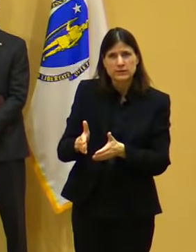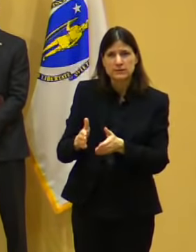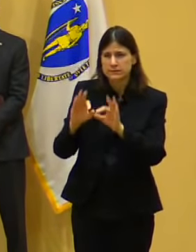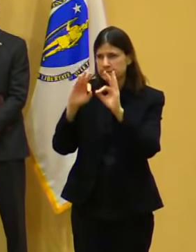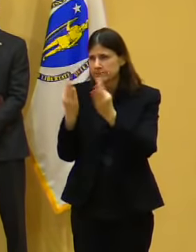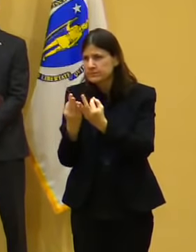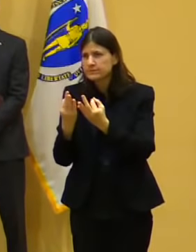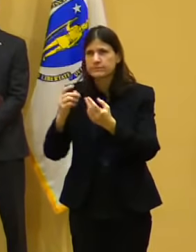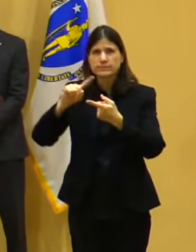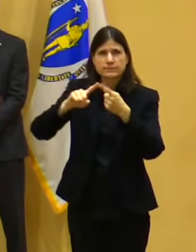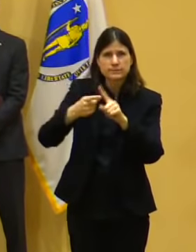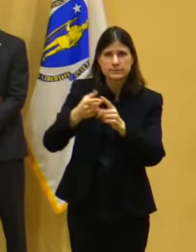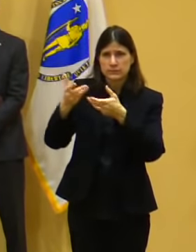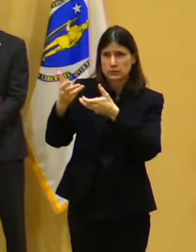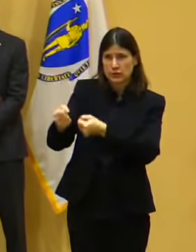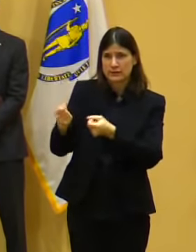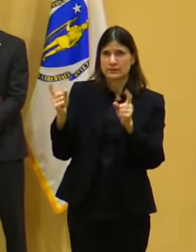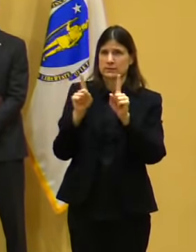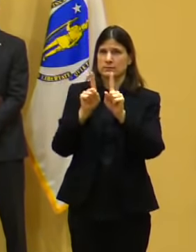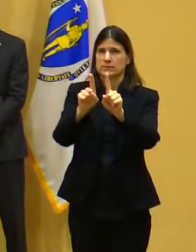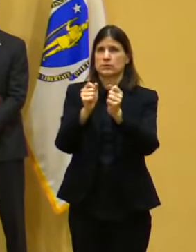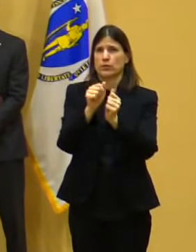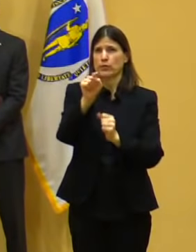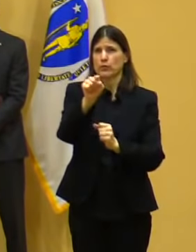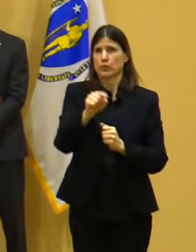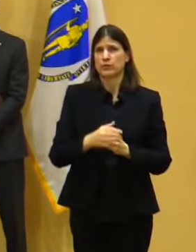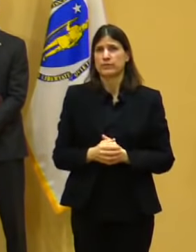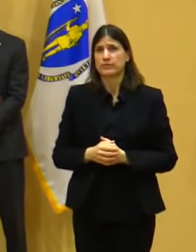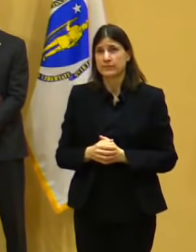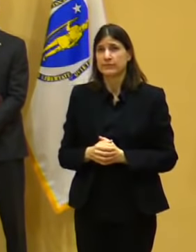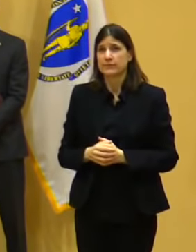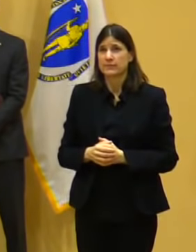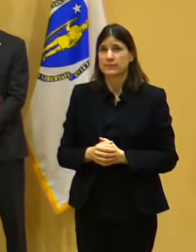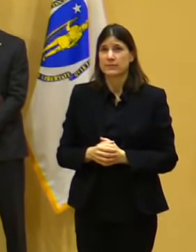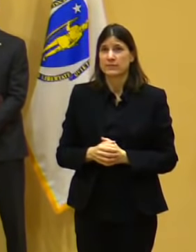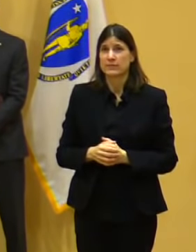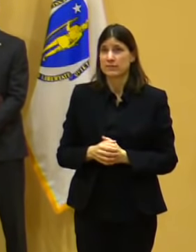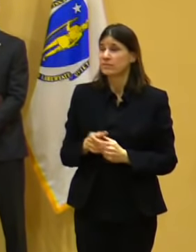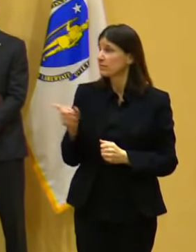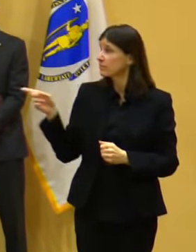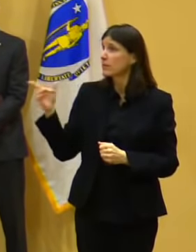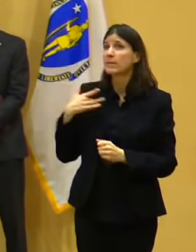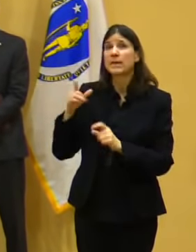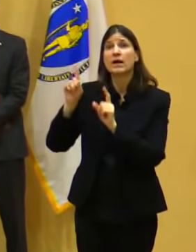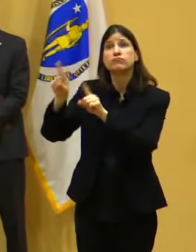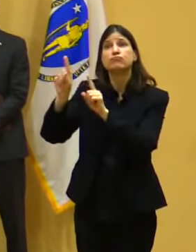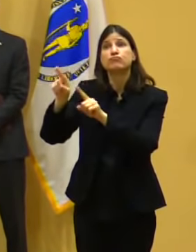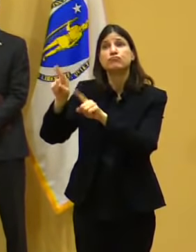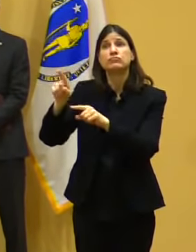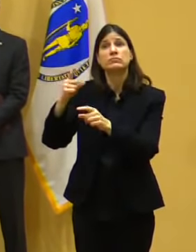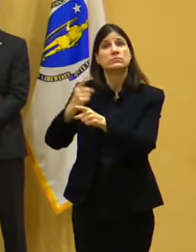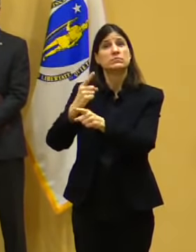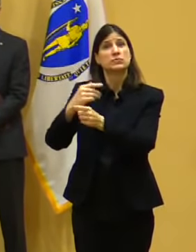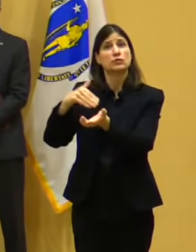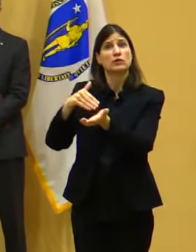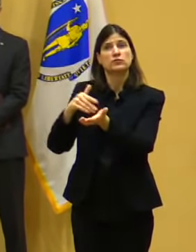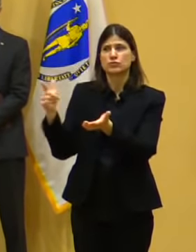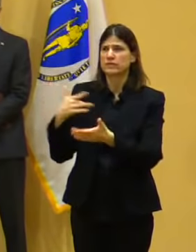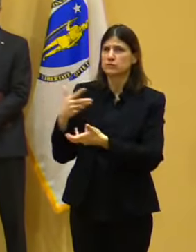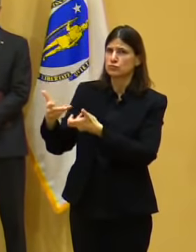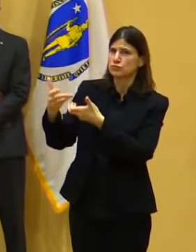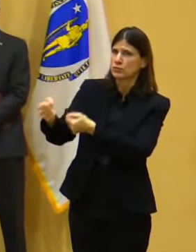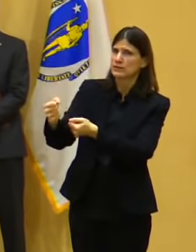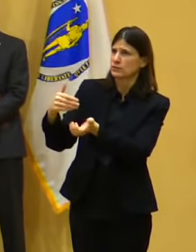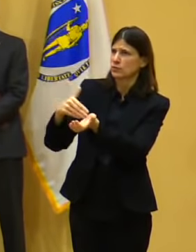location, staff, physicians. But when it comes my turn, there's no question I will book at a mass vaccination location